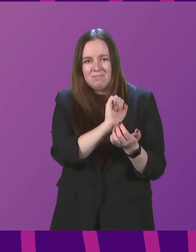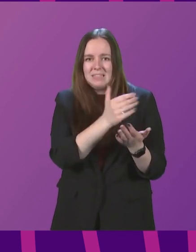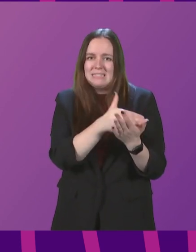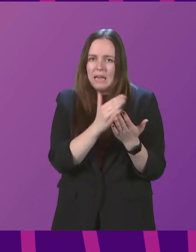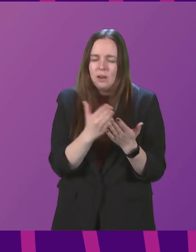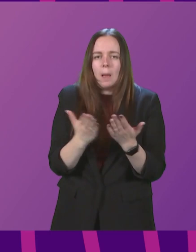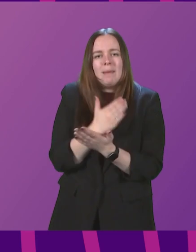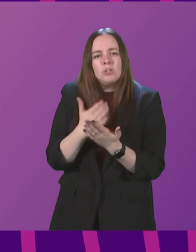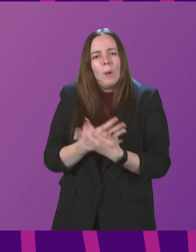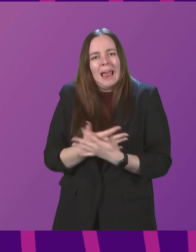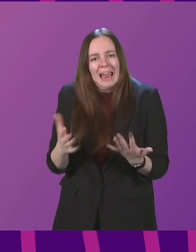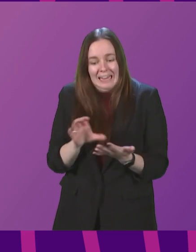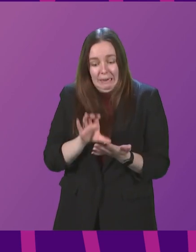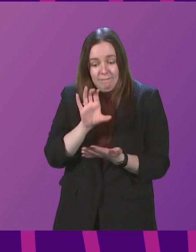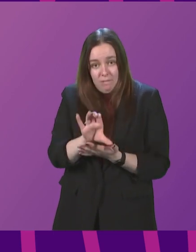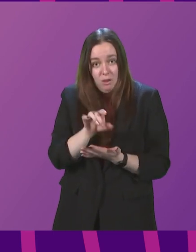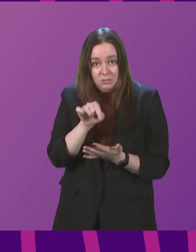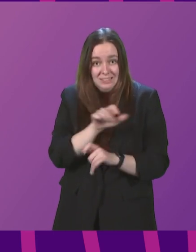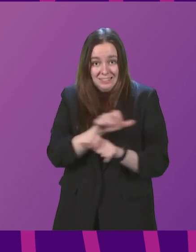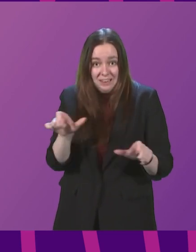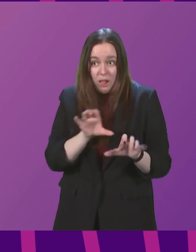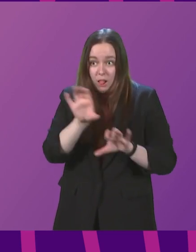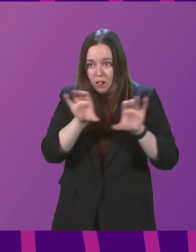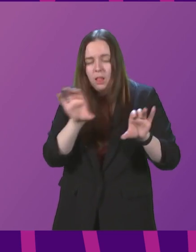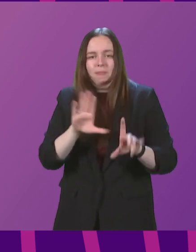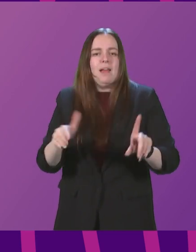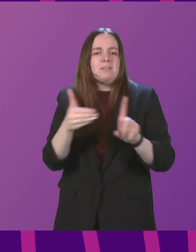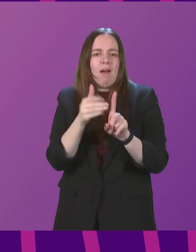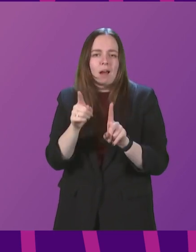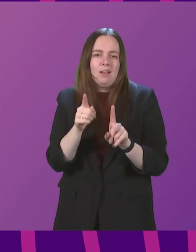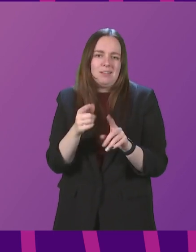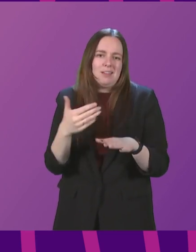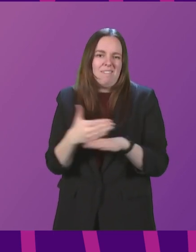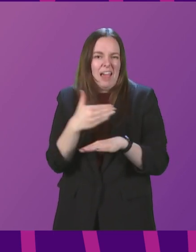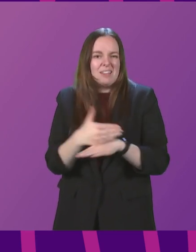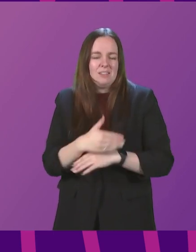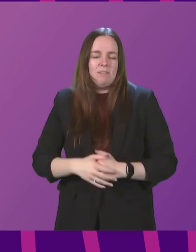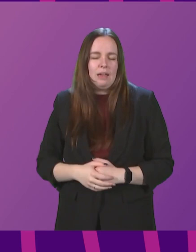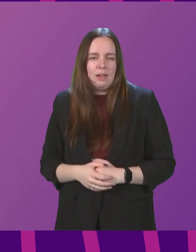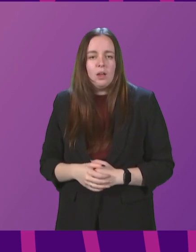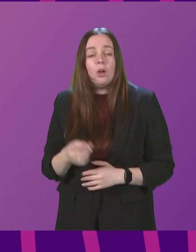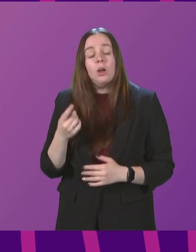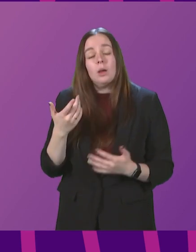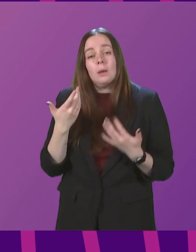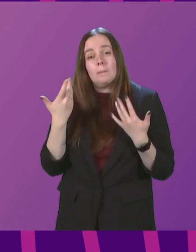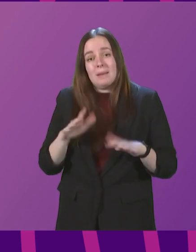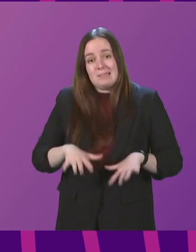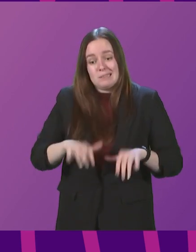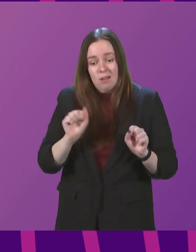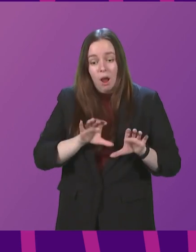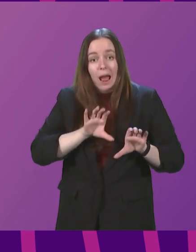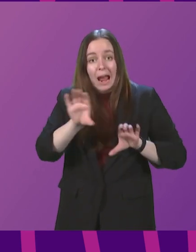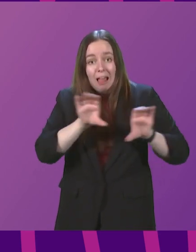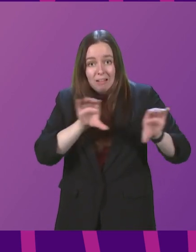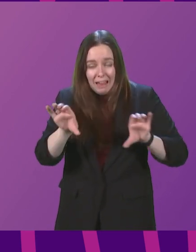sure that any remaining funds that we have to allocate are targeted as effectively as possible. We started allocating